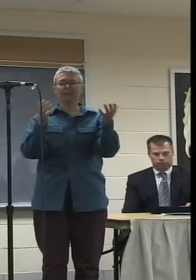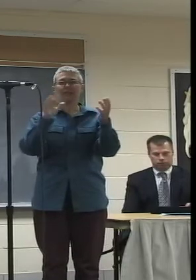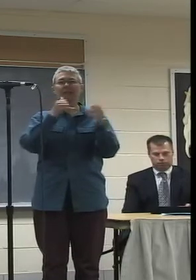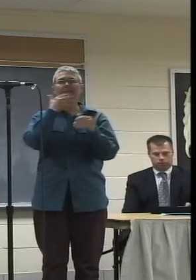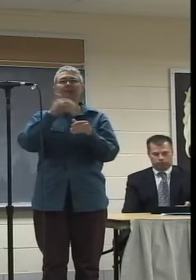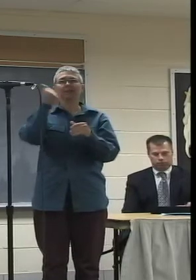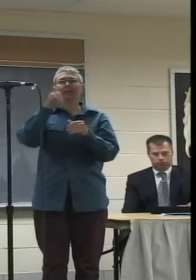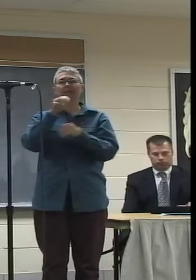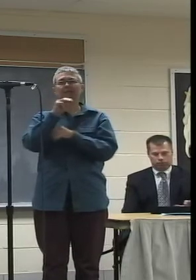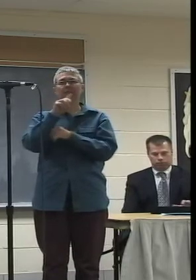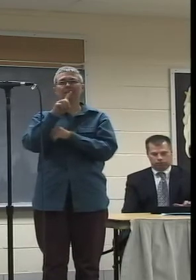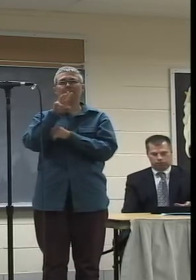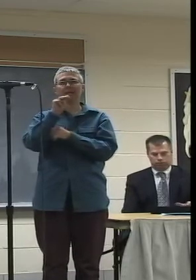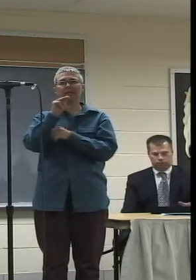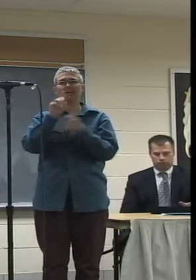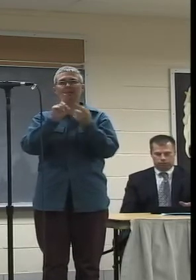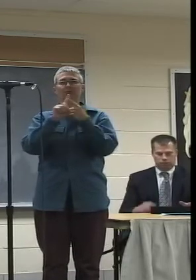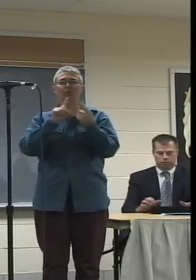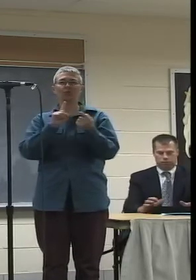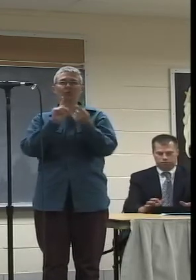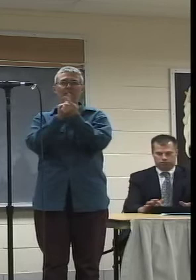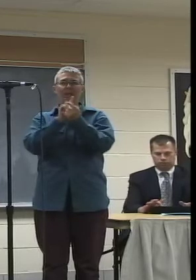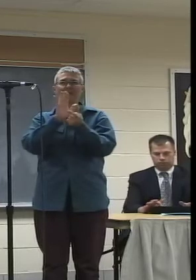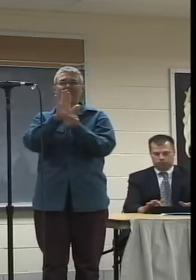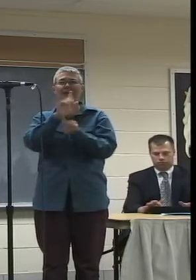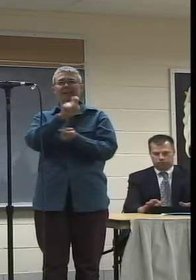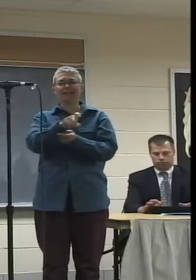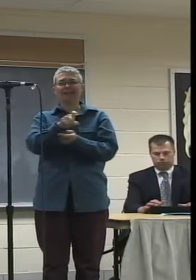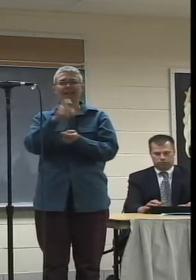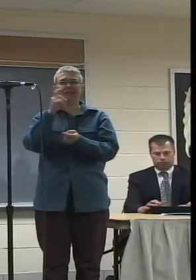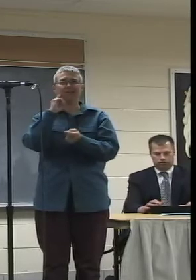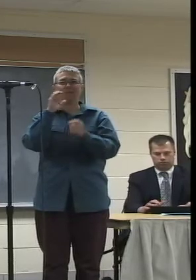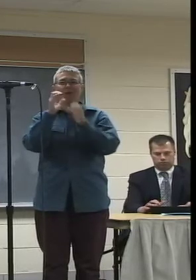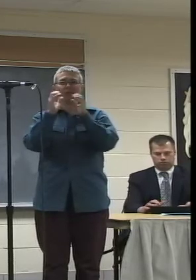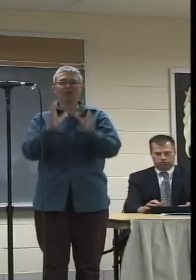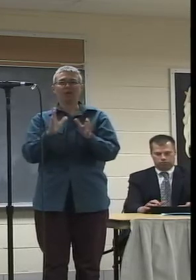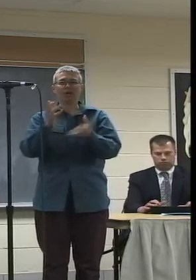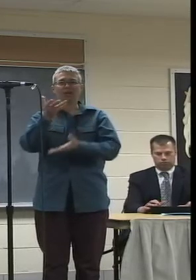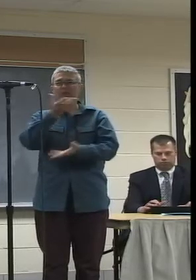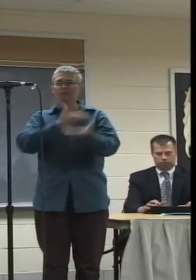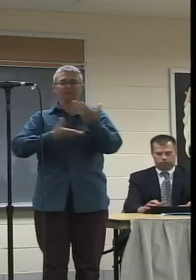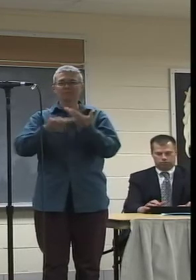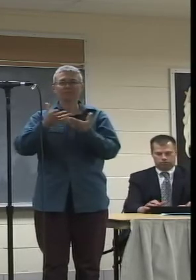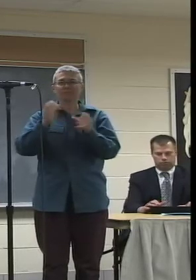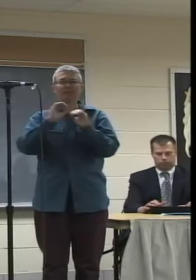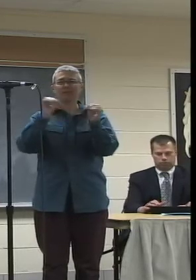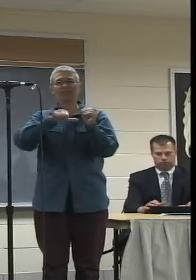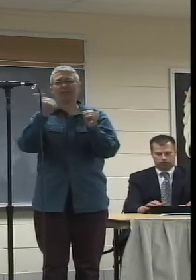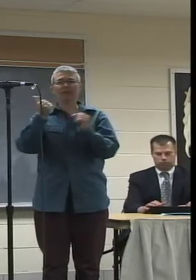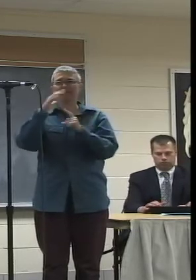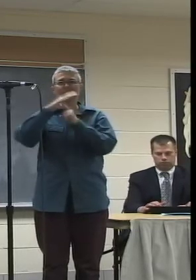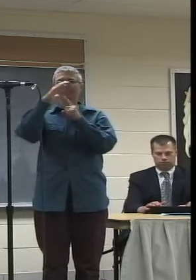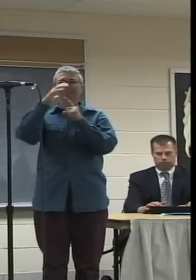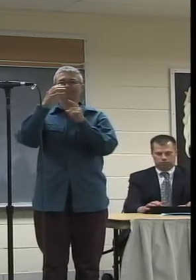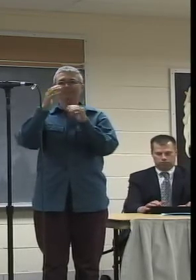medium to meet the needs of communicators, you know, invented so far. So